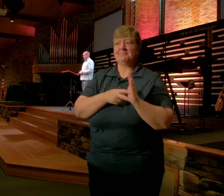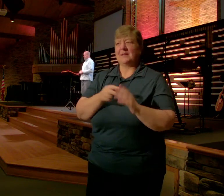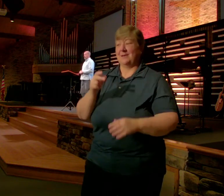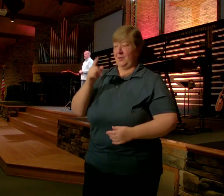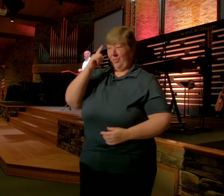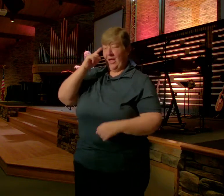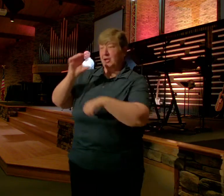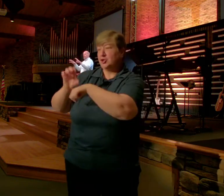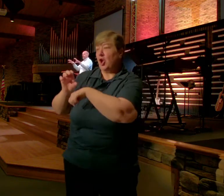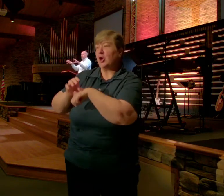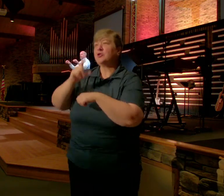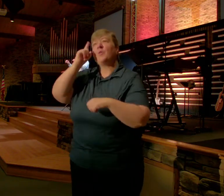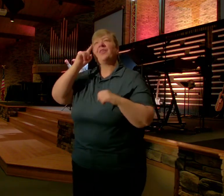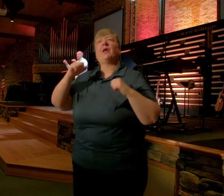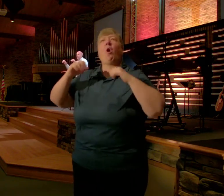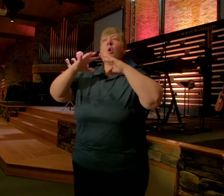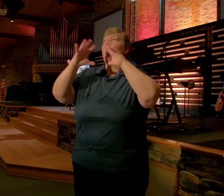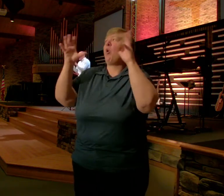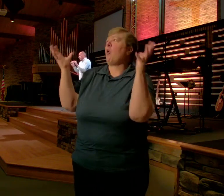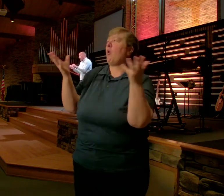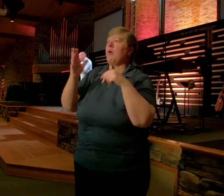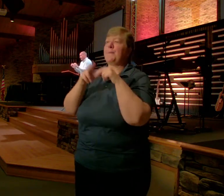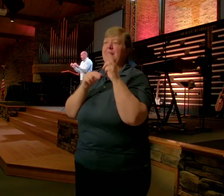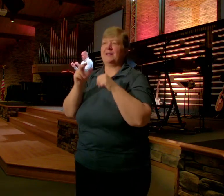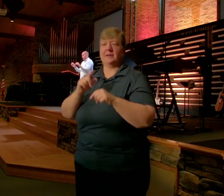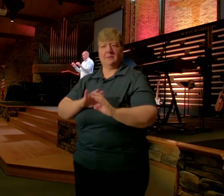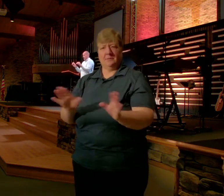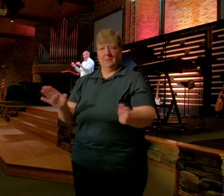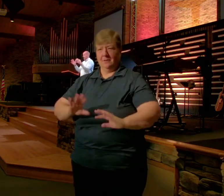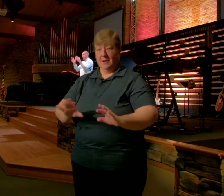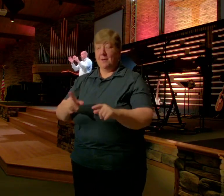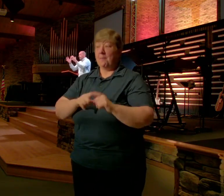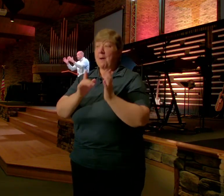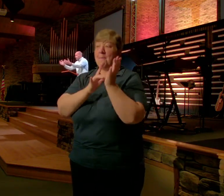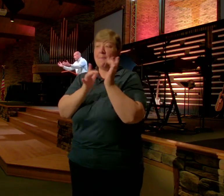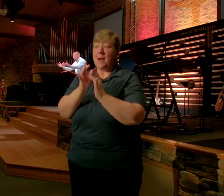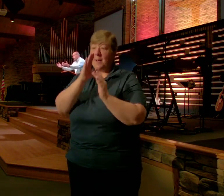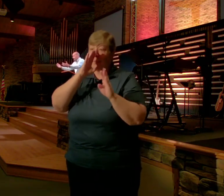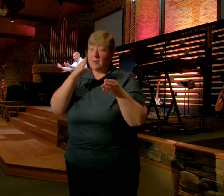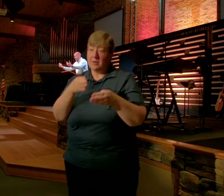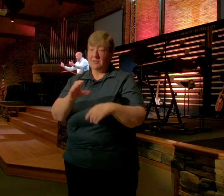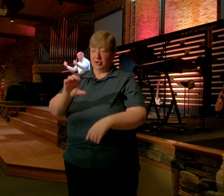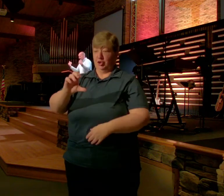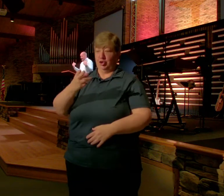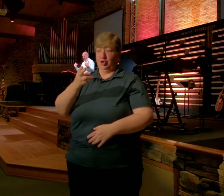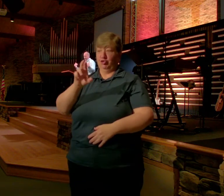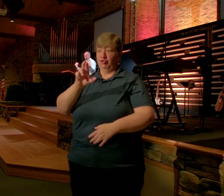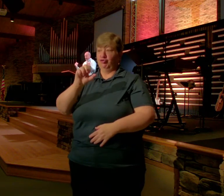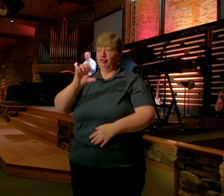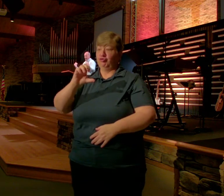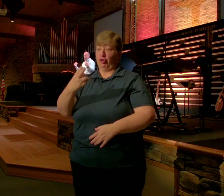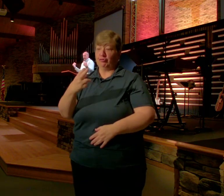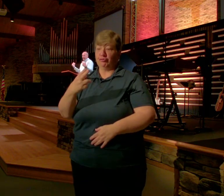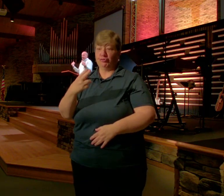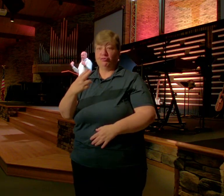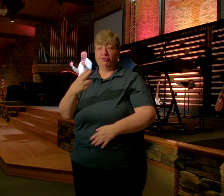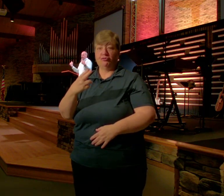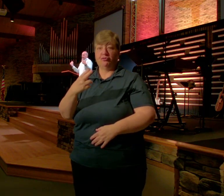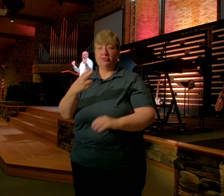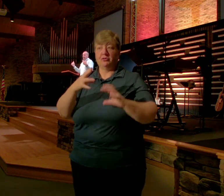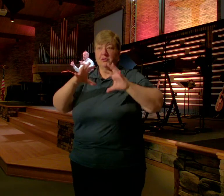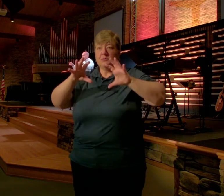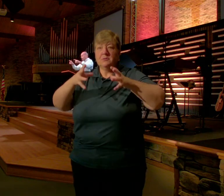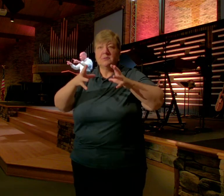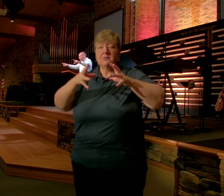think of church We think of church As a building But the way the Bible Talks about it The church Enters in To the building Every